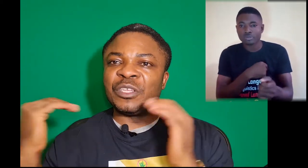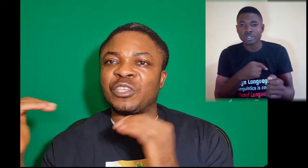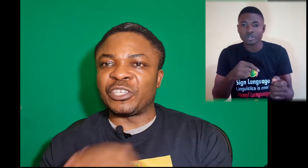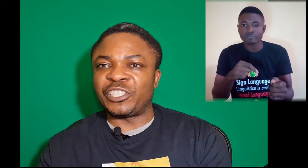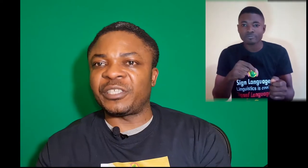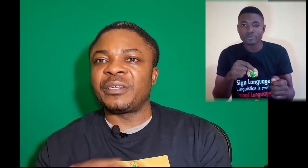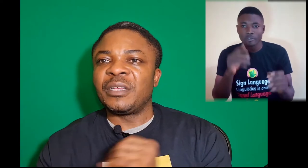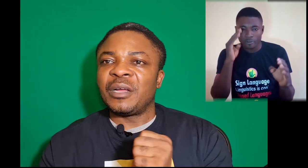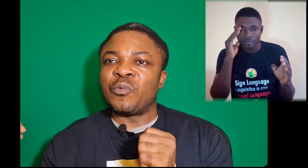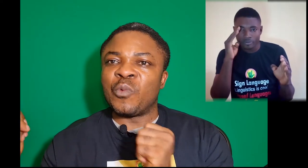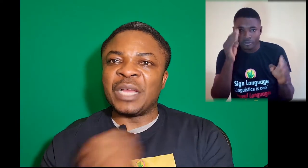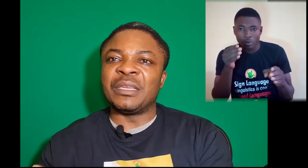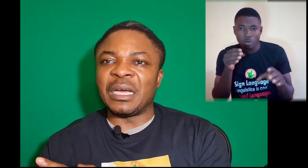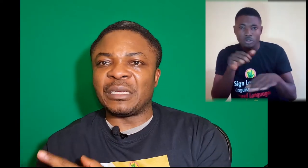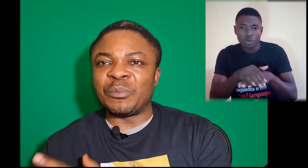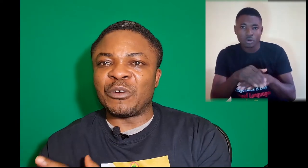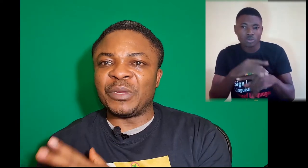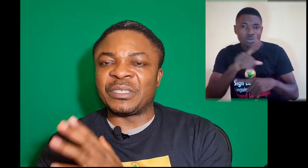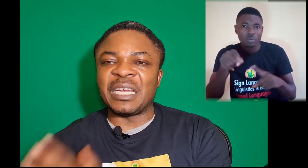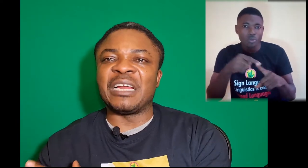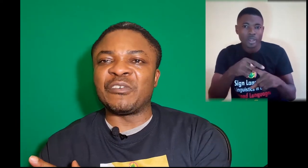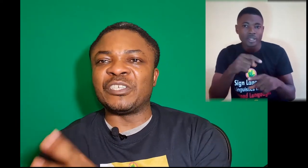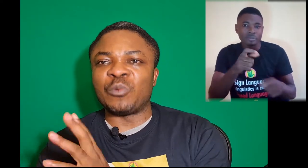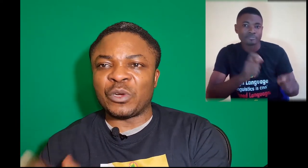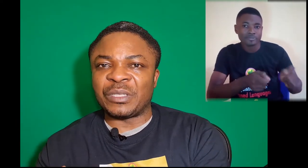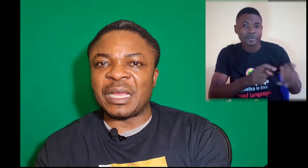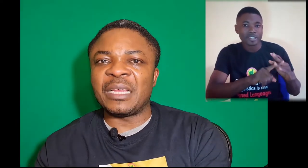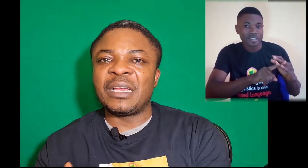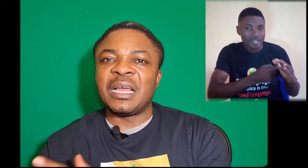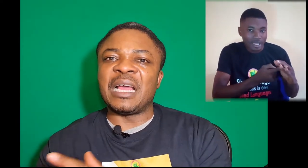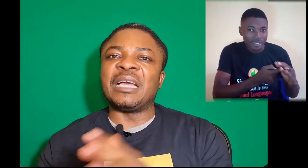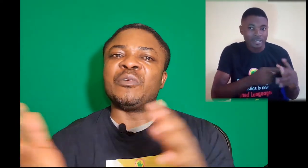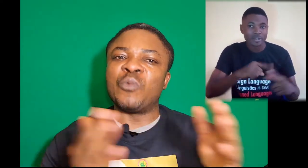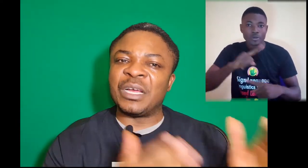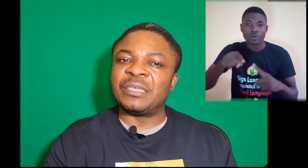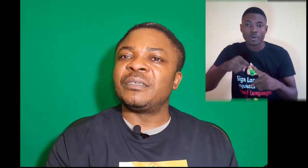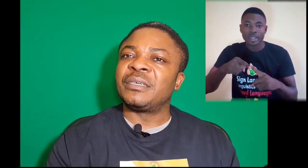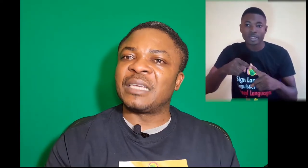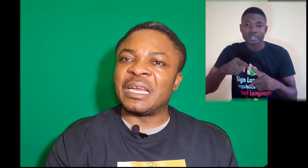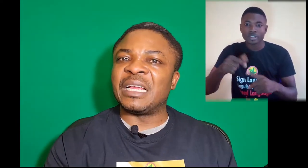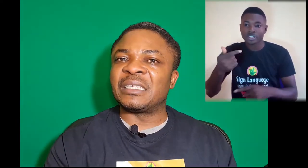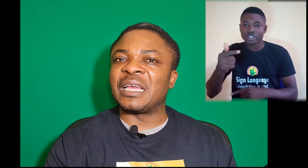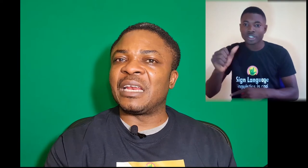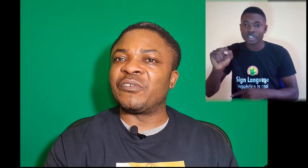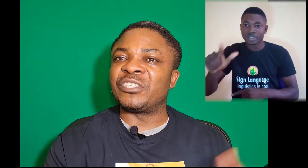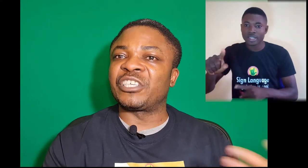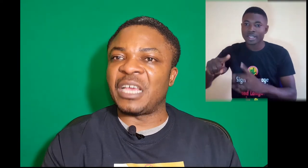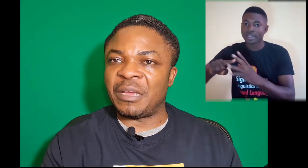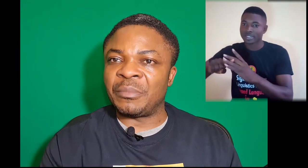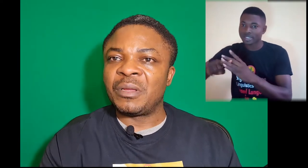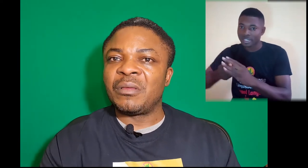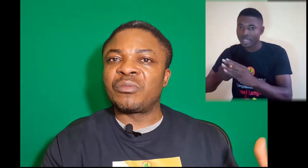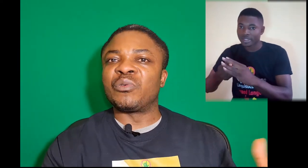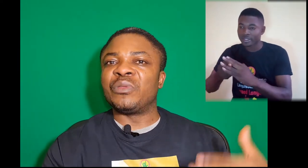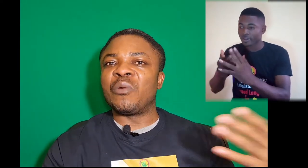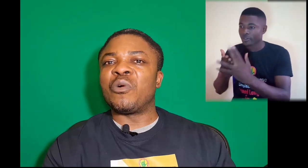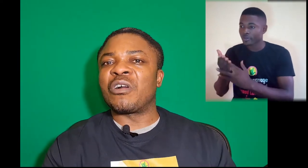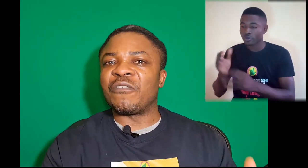touched when Adam Robert's sign language was there and when Ghanaian sign language came through the work of